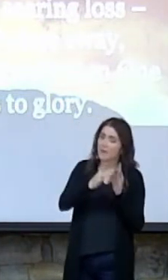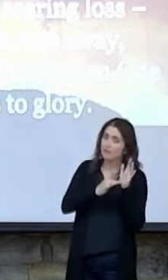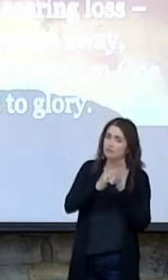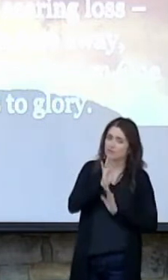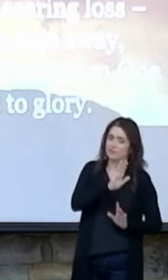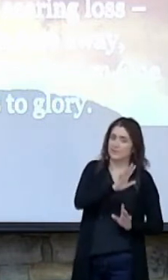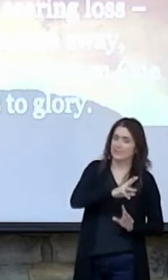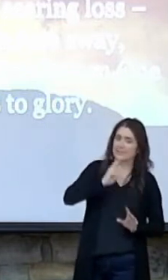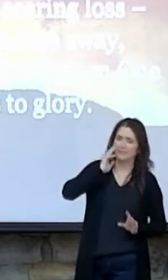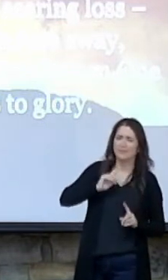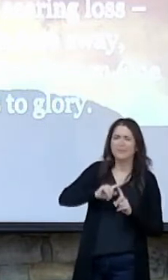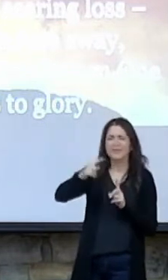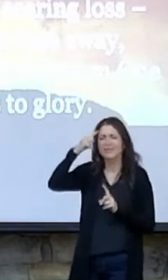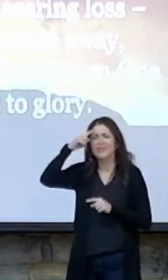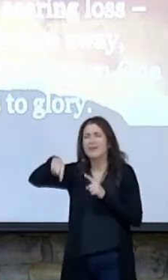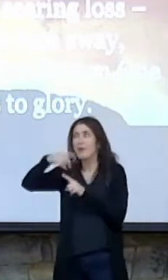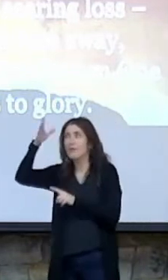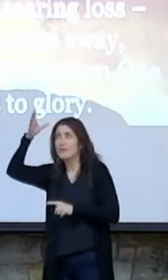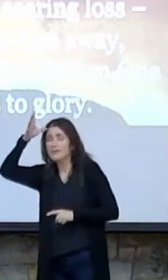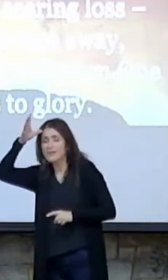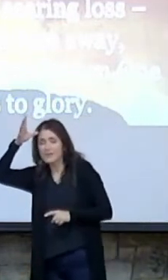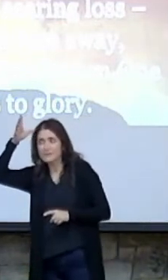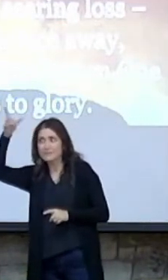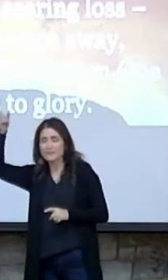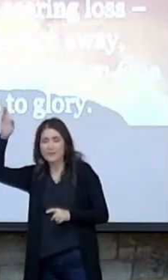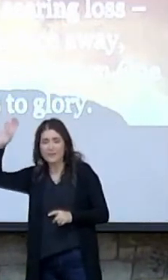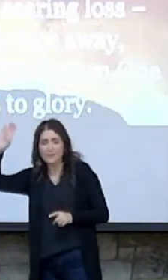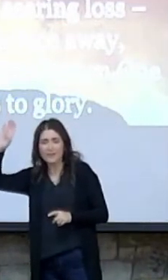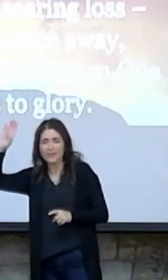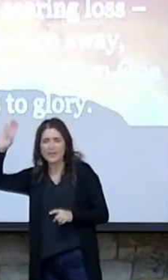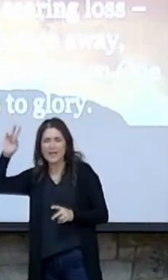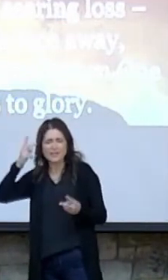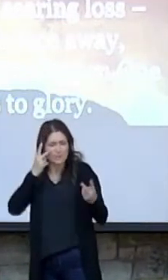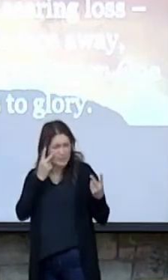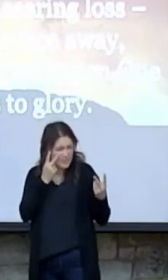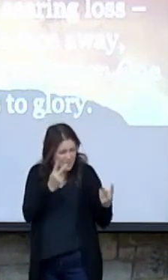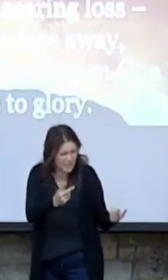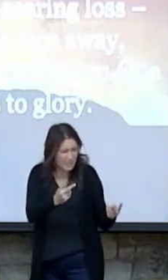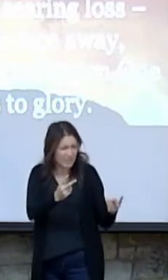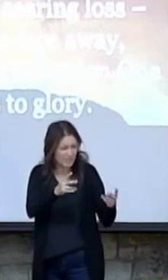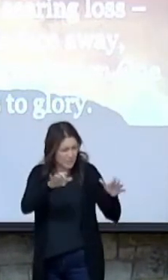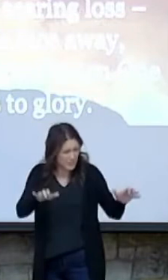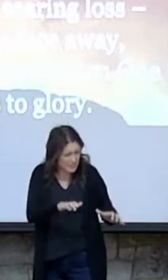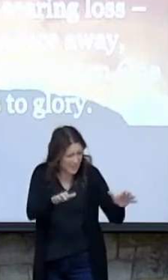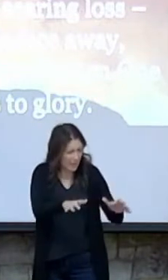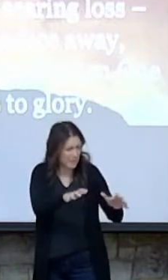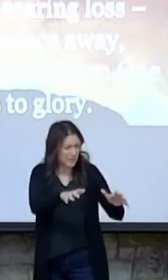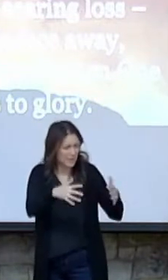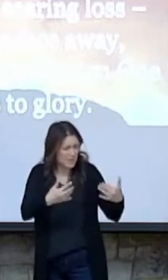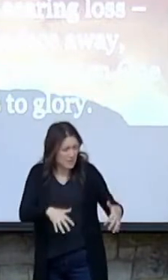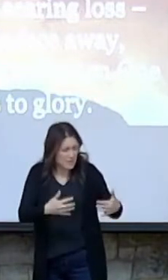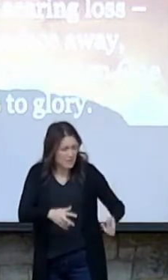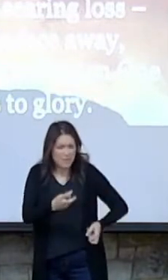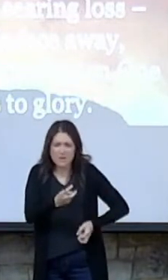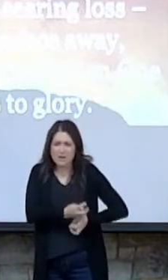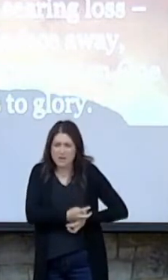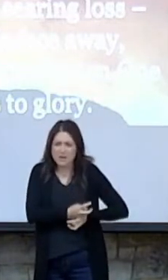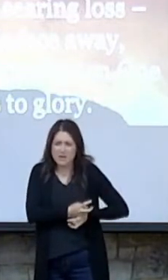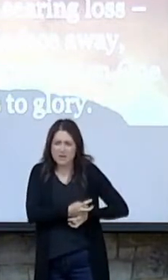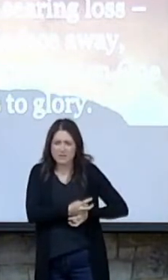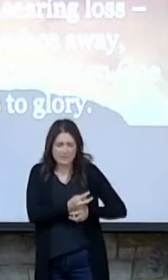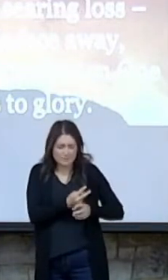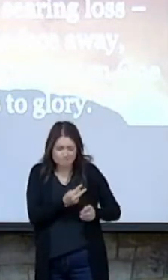did to Him, but think about God the Father. As He witnessed what was happening, how difficult that was, all for the sole